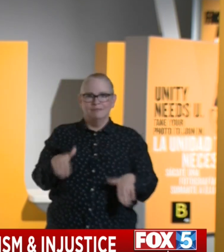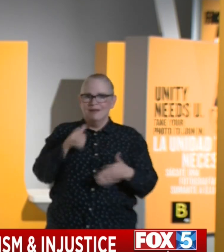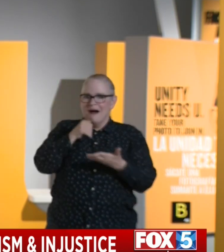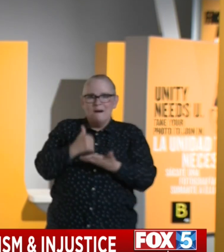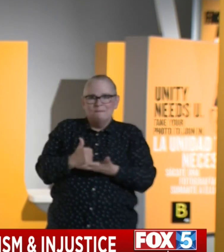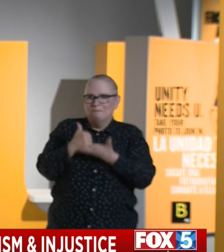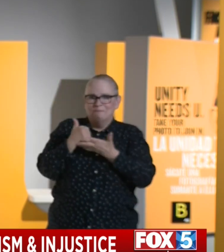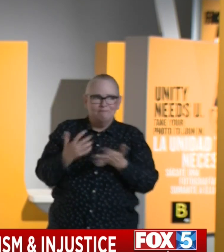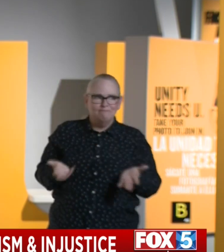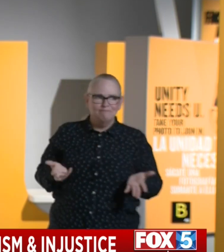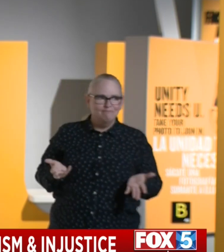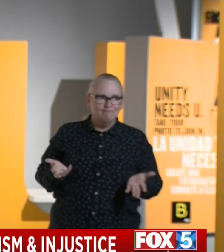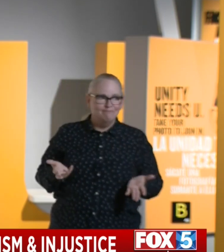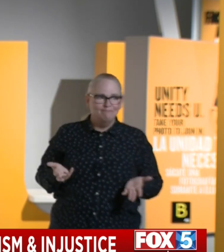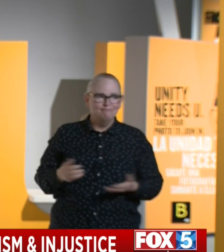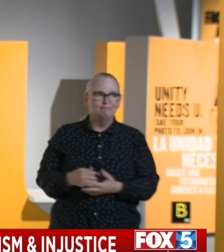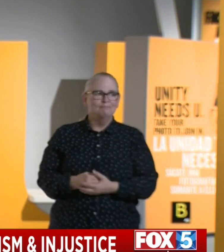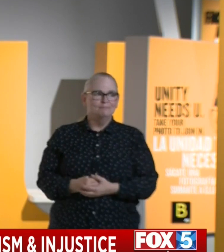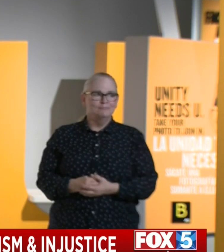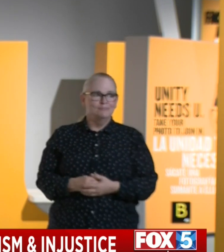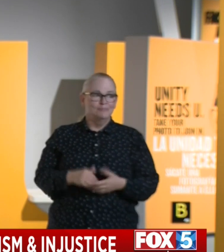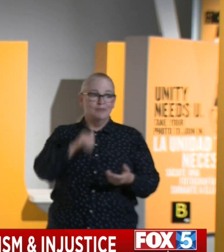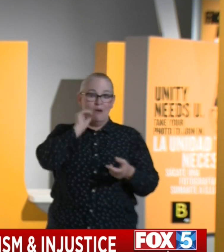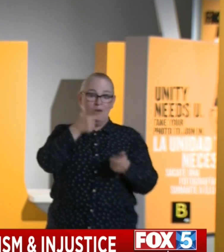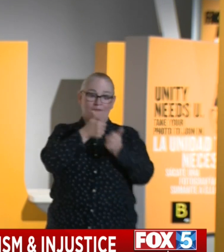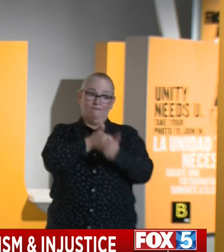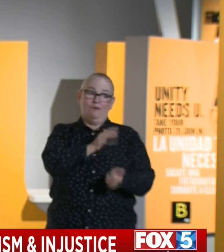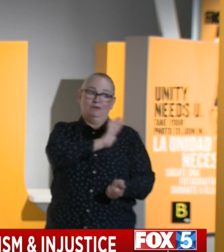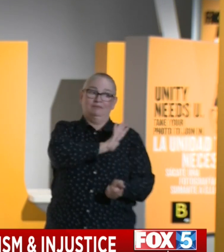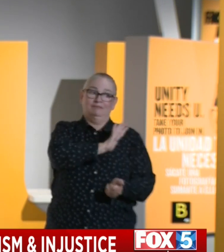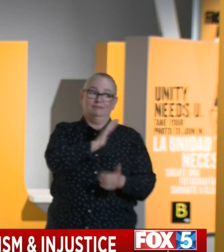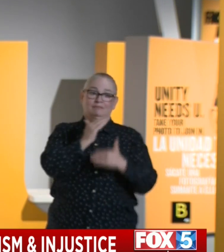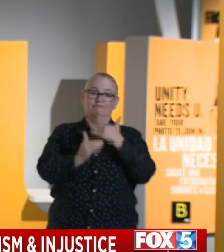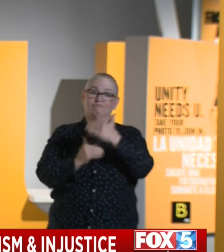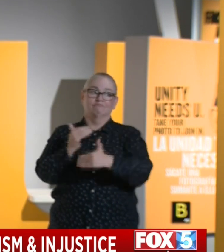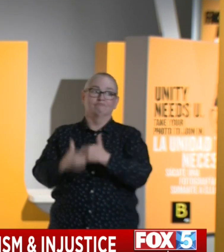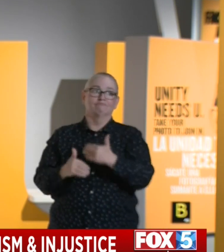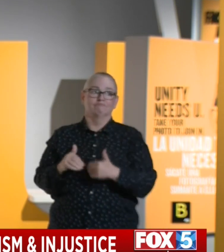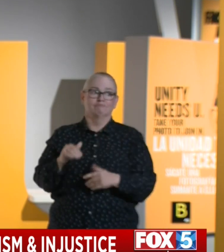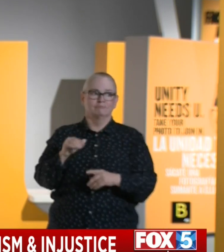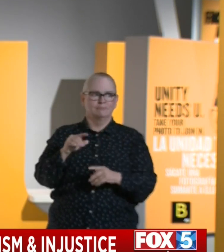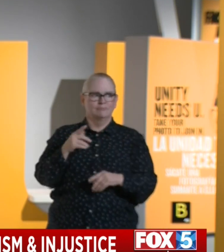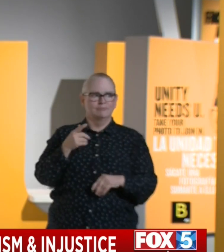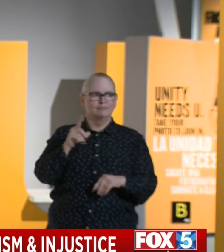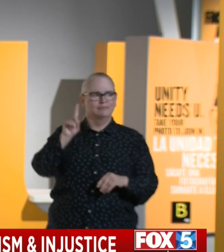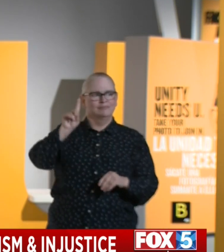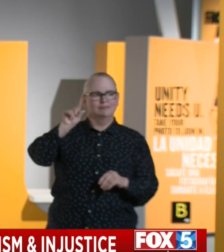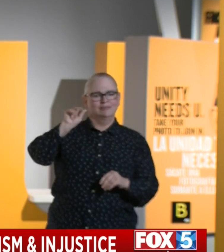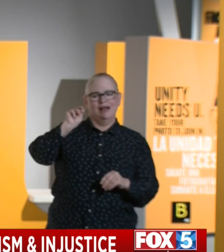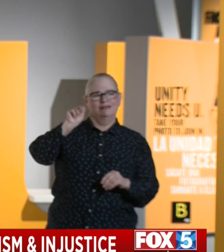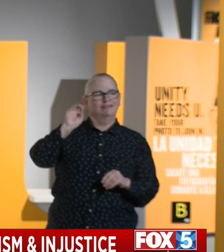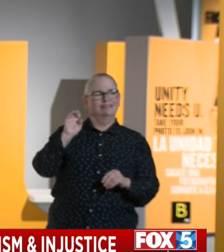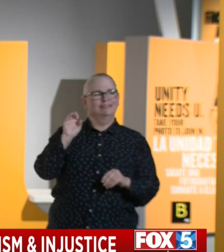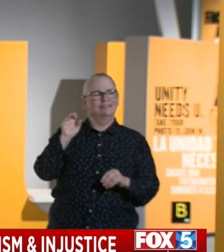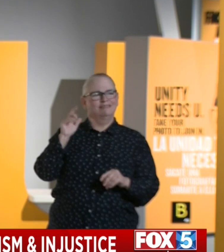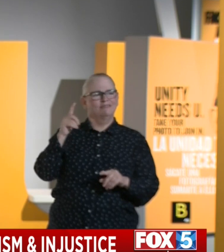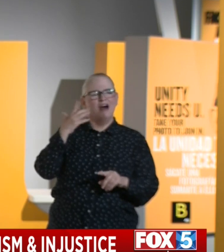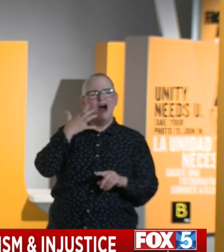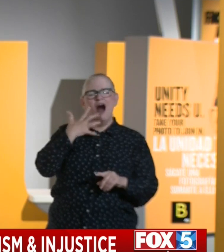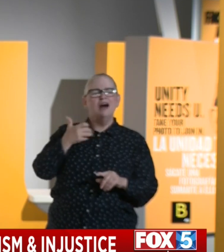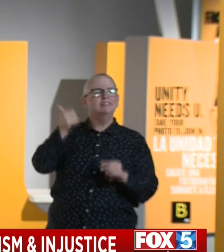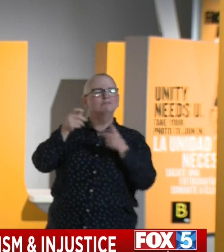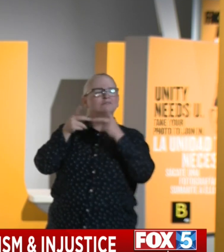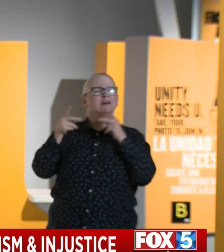not just Ron's words, but to consider Dante's words. Dante infamously said that the hottest place in hell